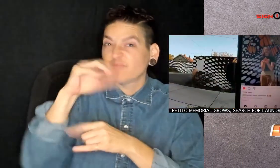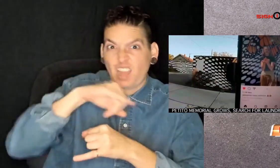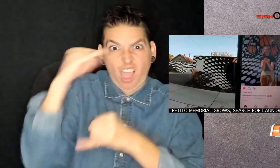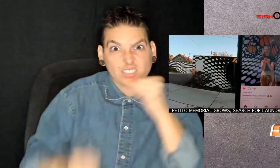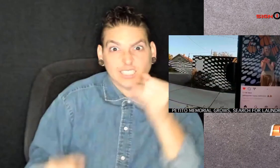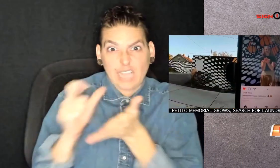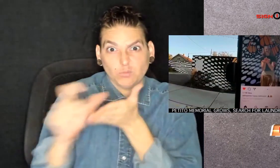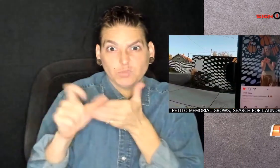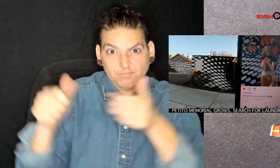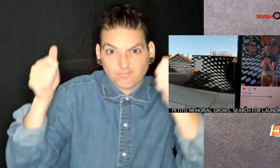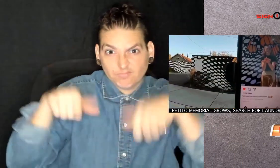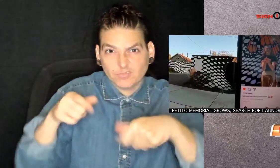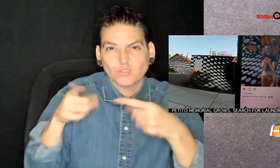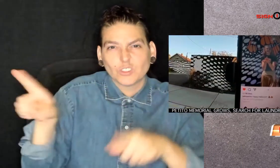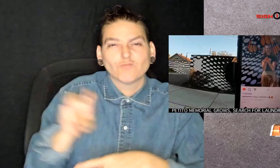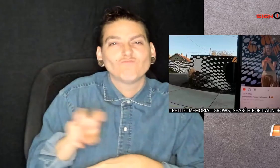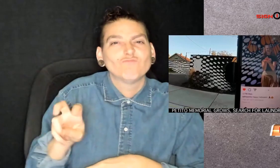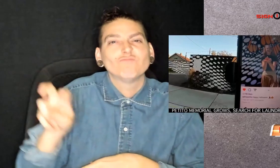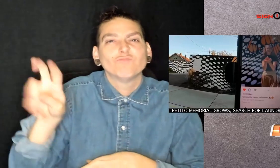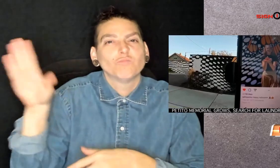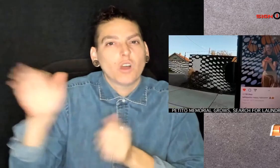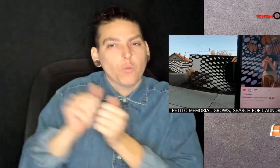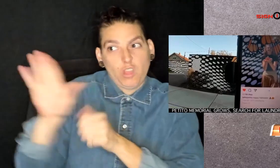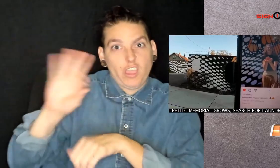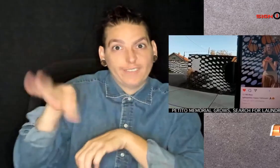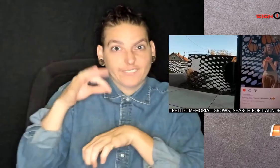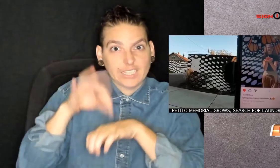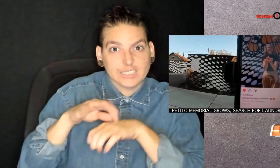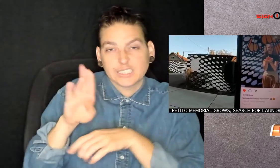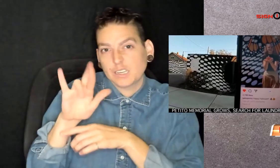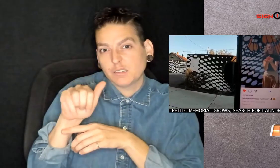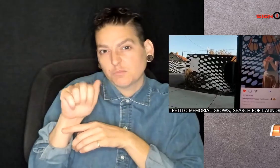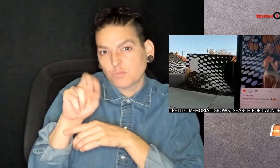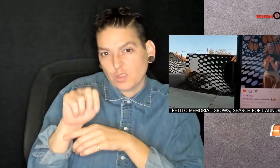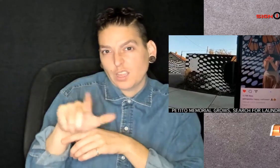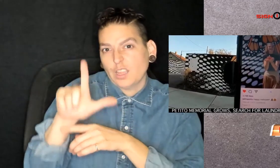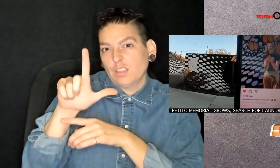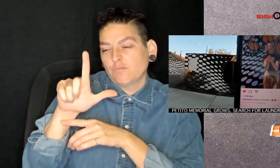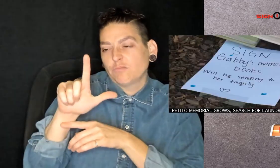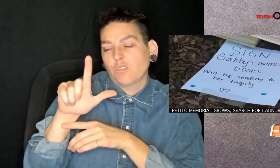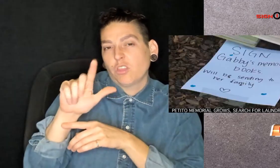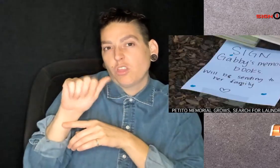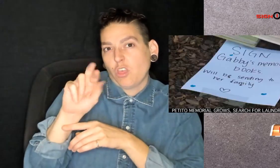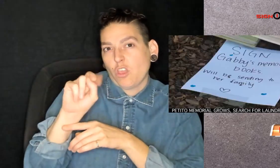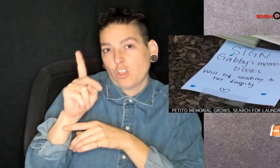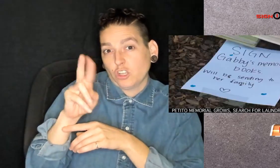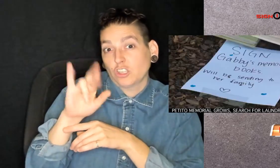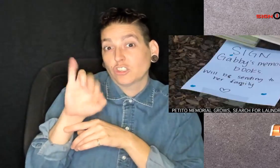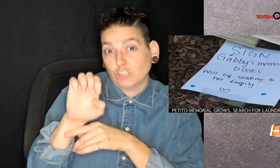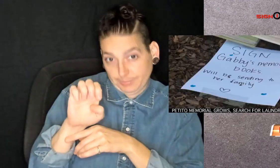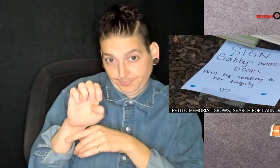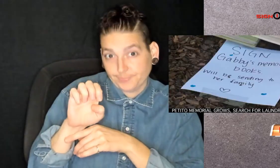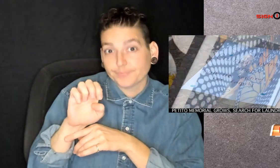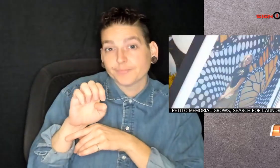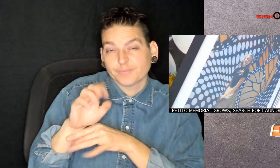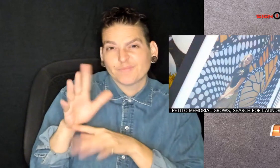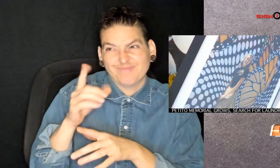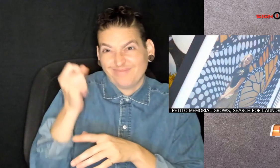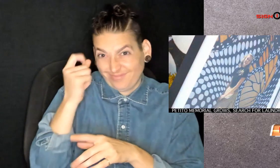Petito took a photo for the last Instagram post she made during her cross-country trip with her